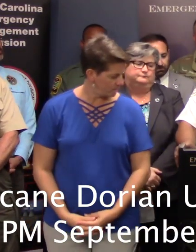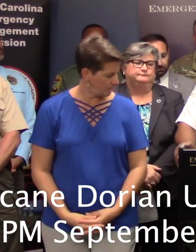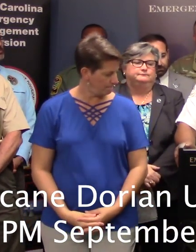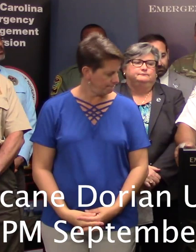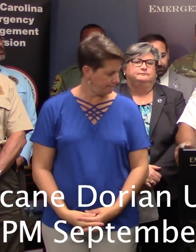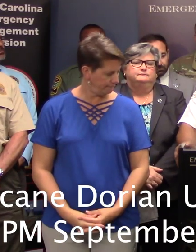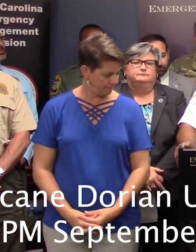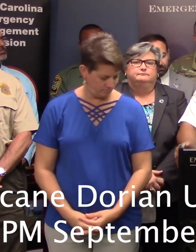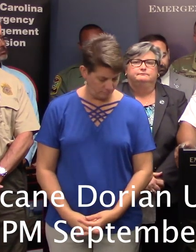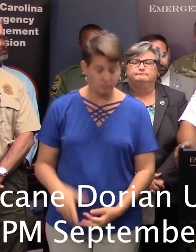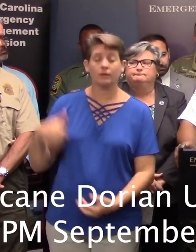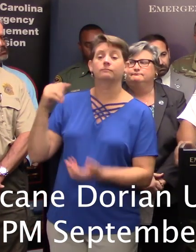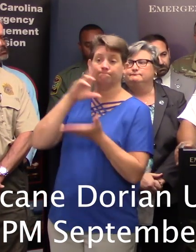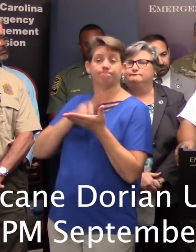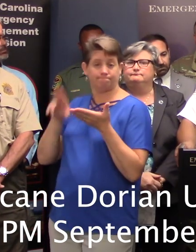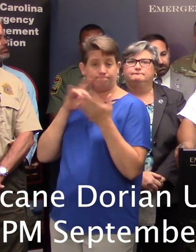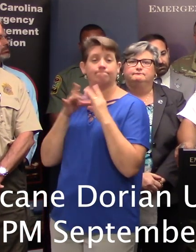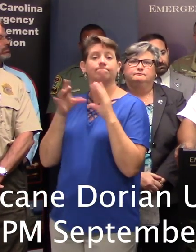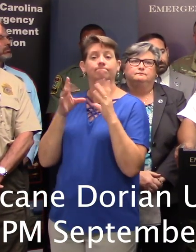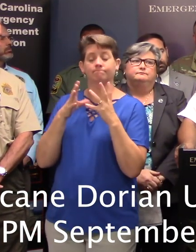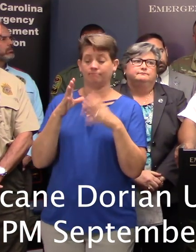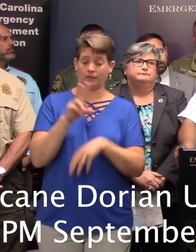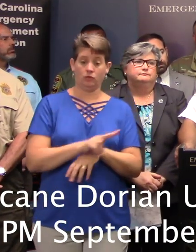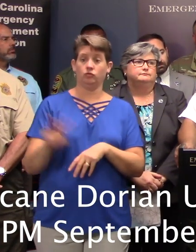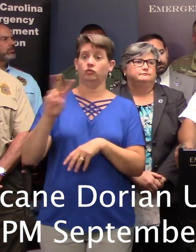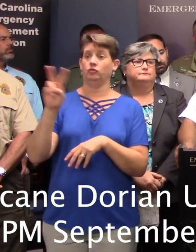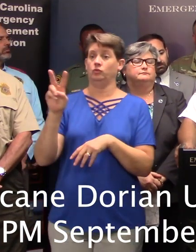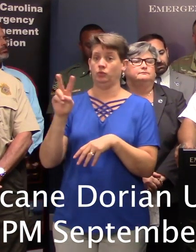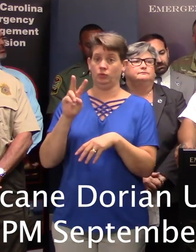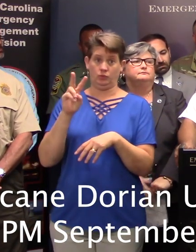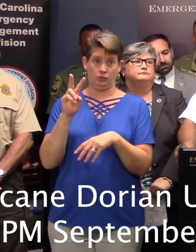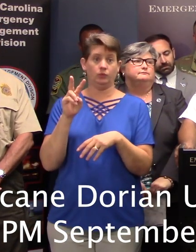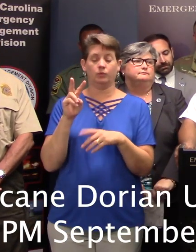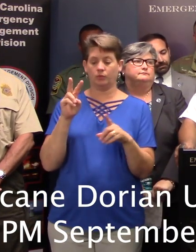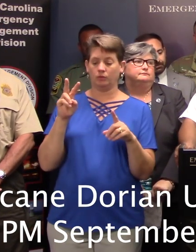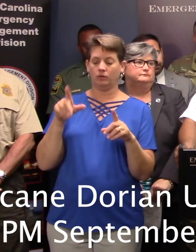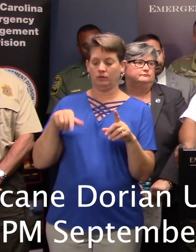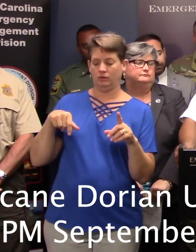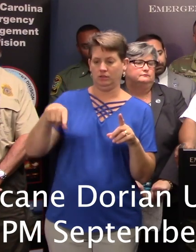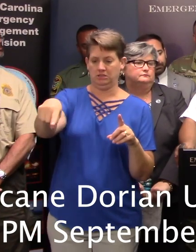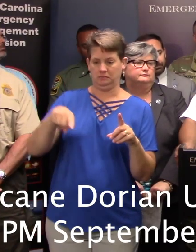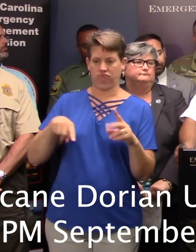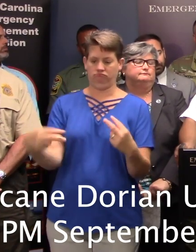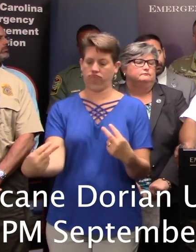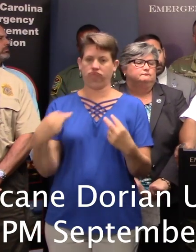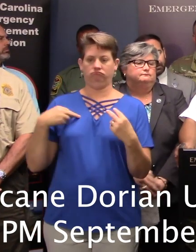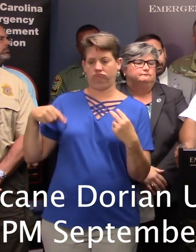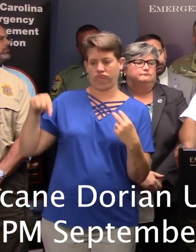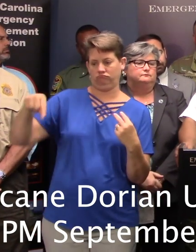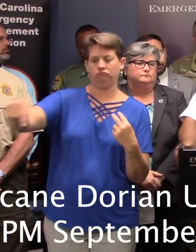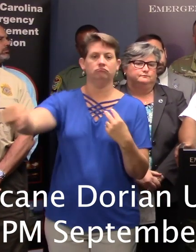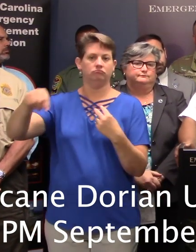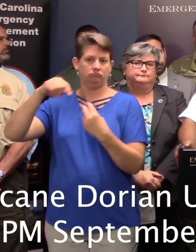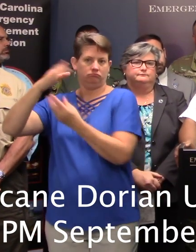As the Secretary mentioned earlier, at 2 o'clock, all entry points to the reverse side of I-26 were